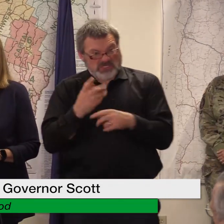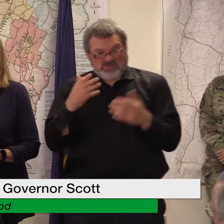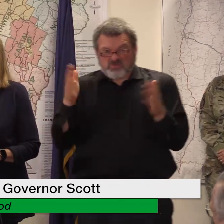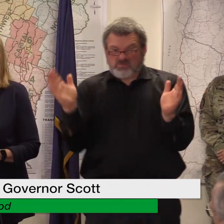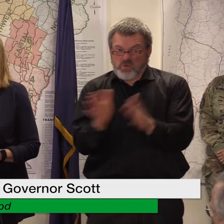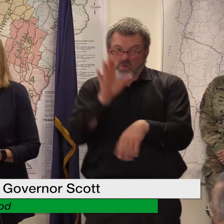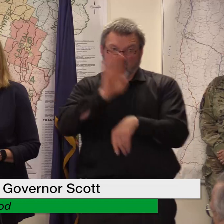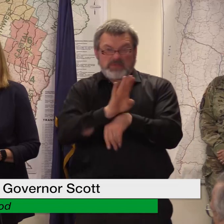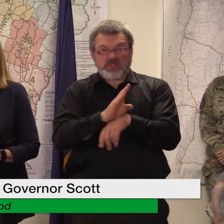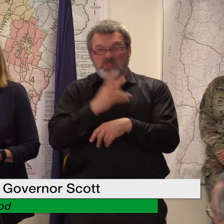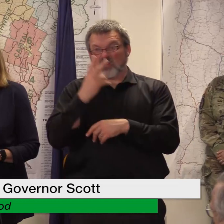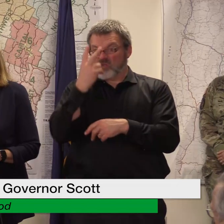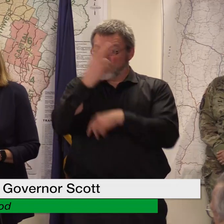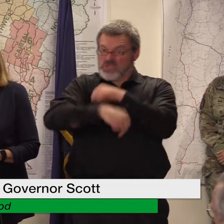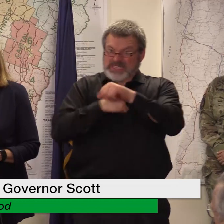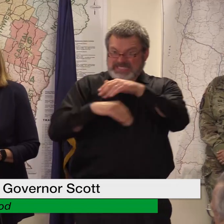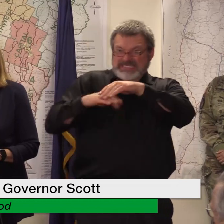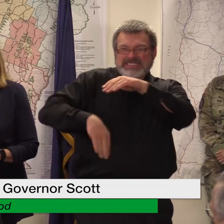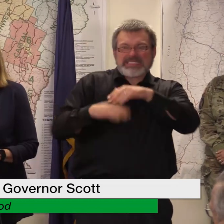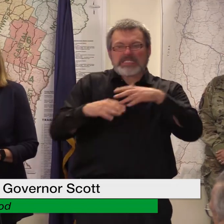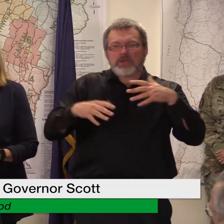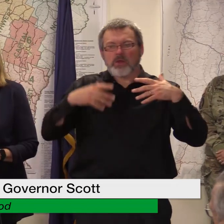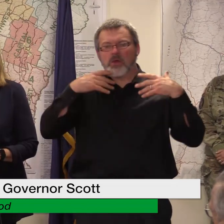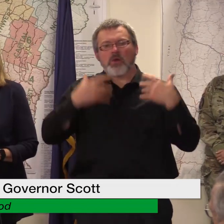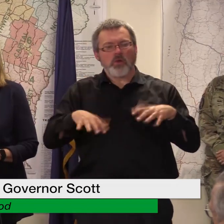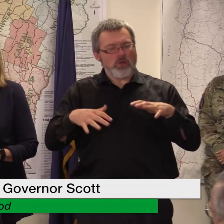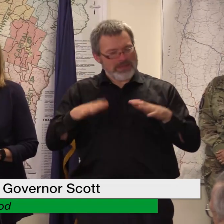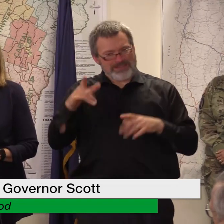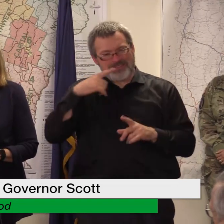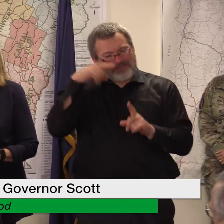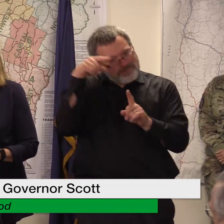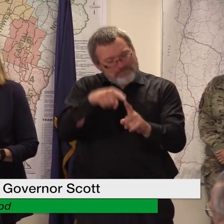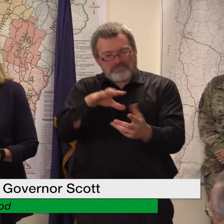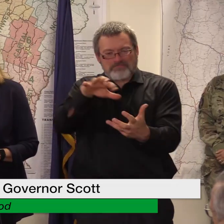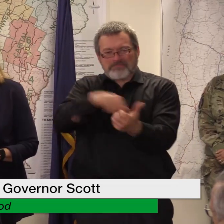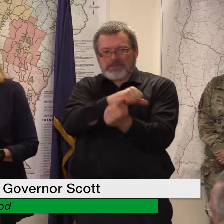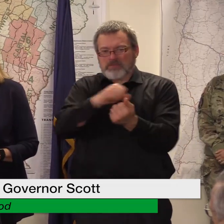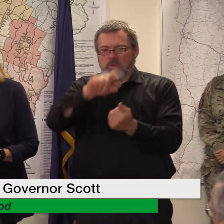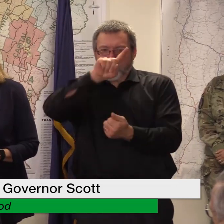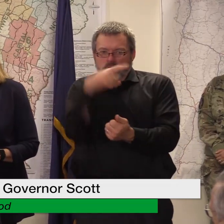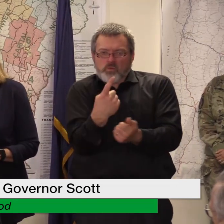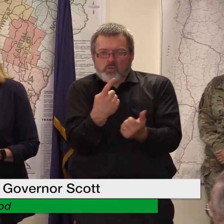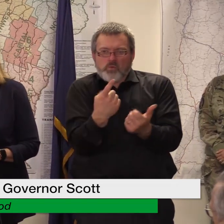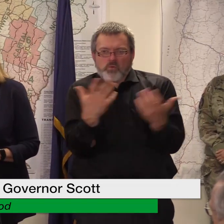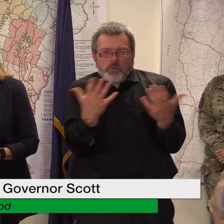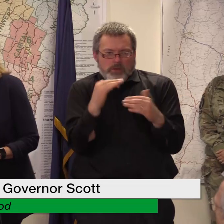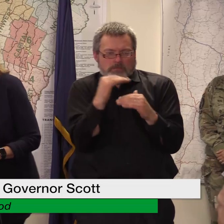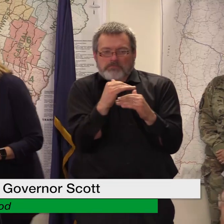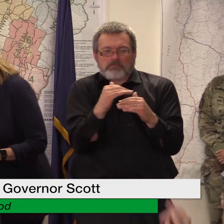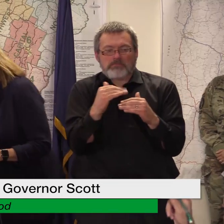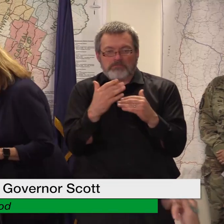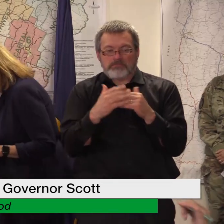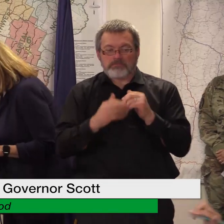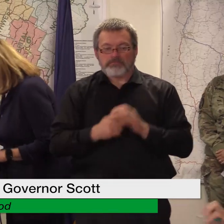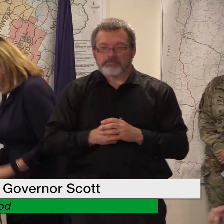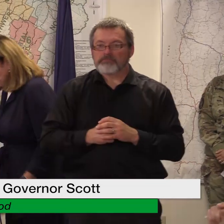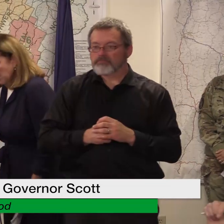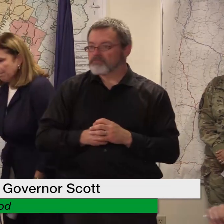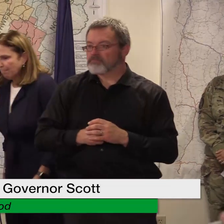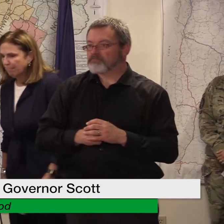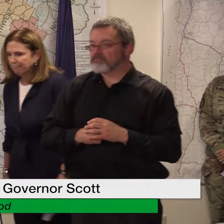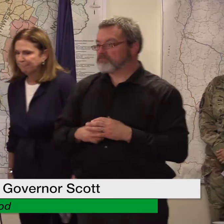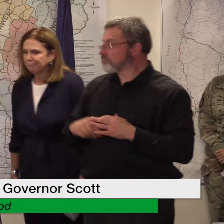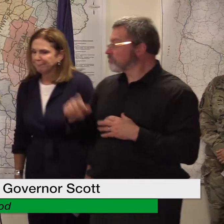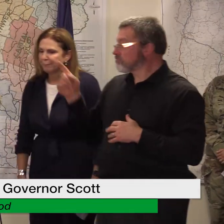revenue but on the damage so what is it going to cost for them to start back over again in some respects